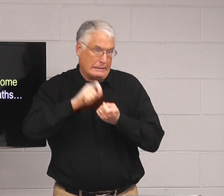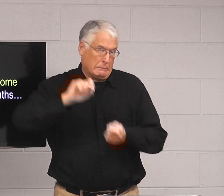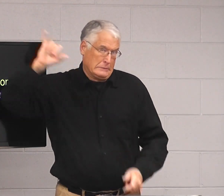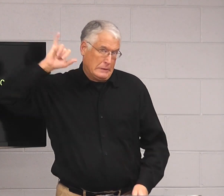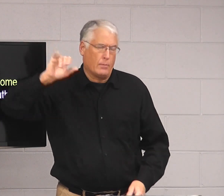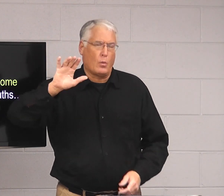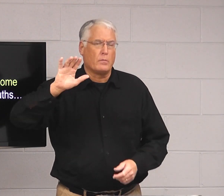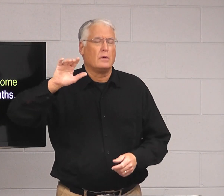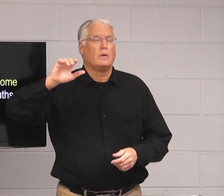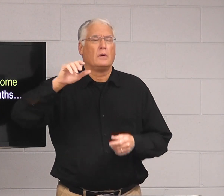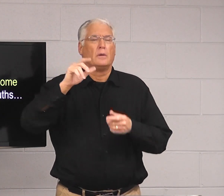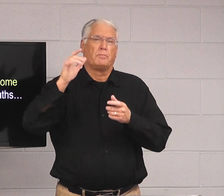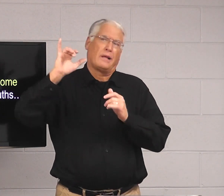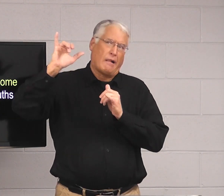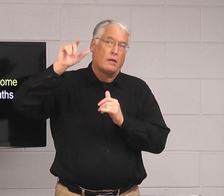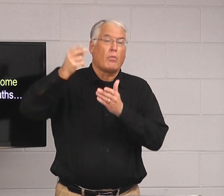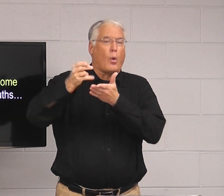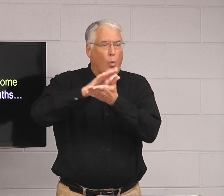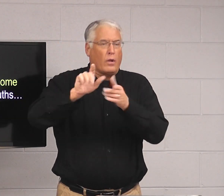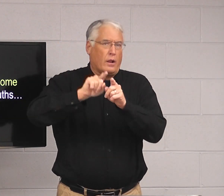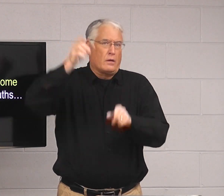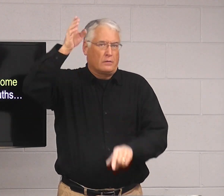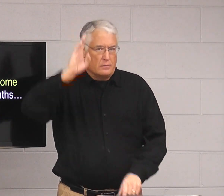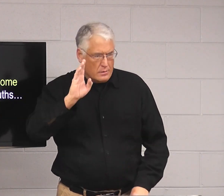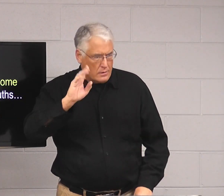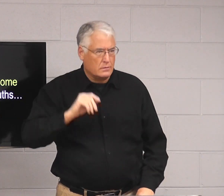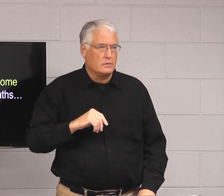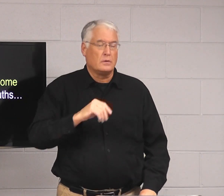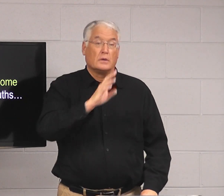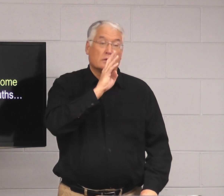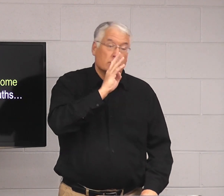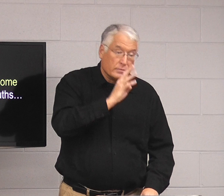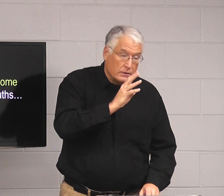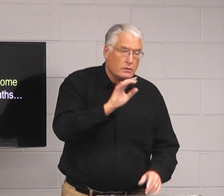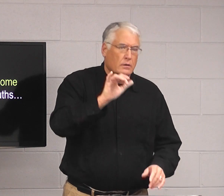represent Him and be like Him. We're not specifically just like Him.